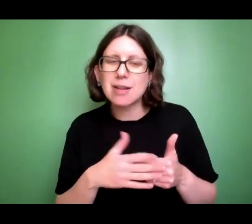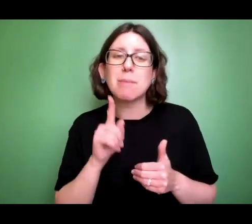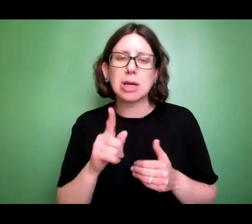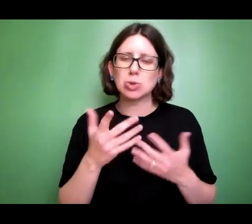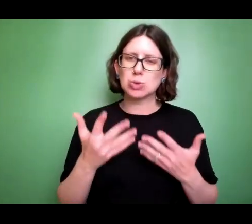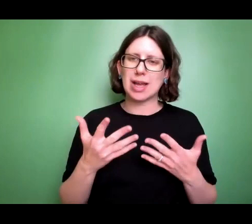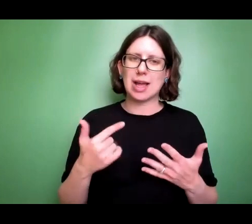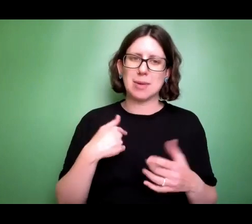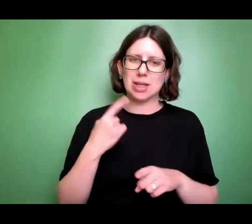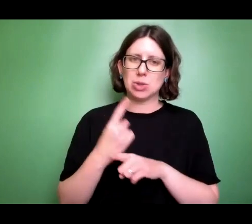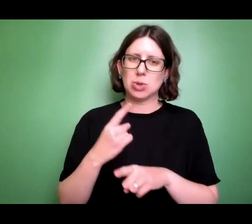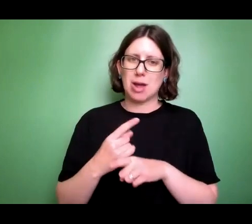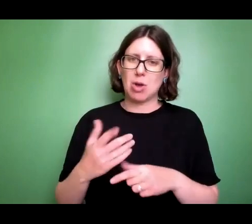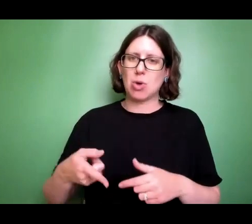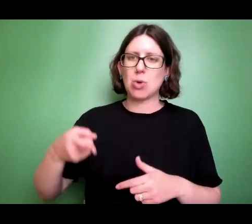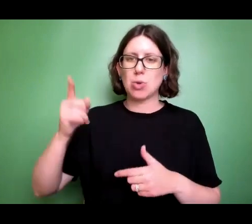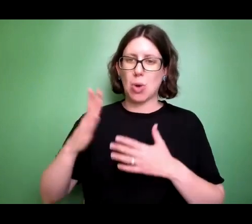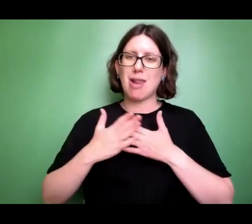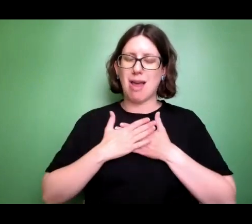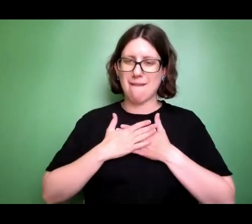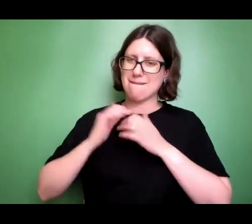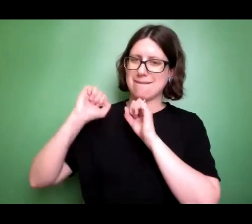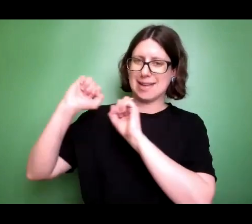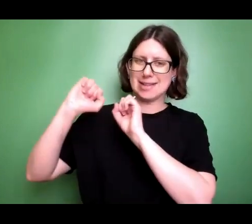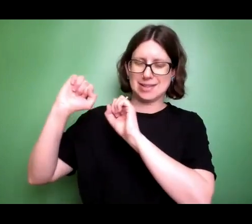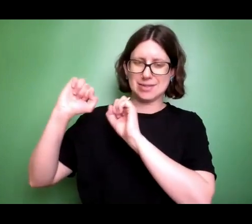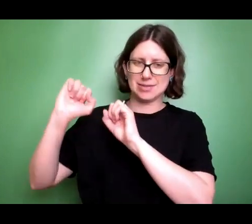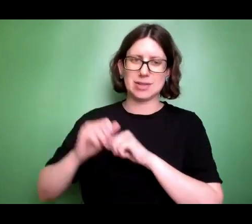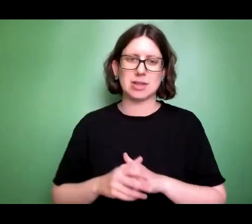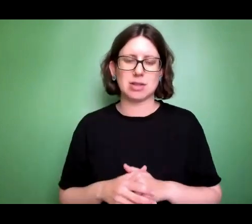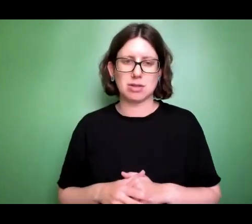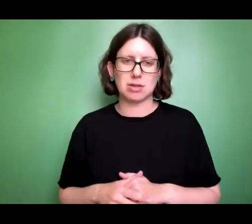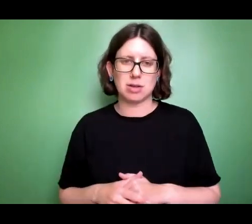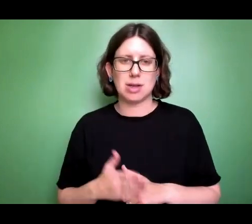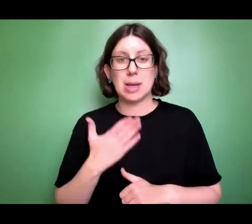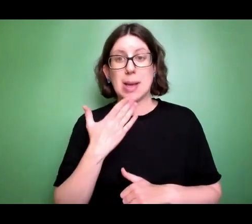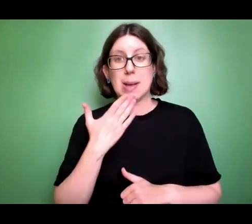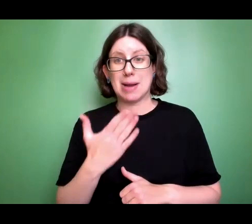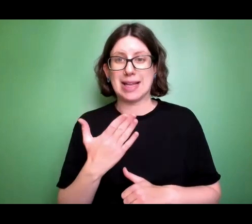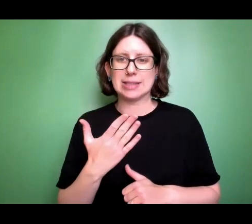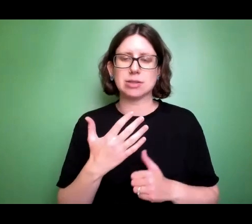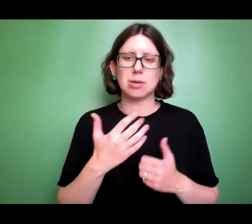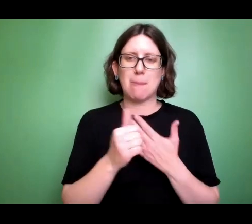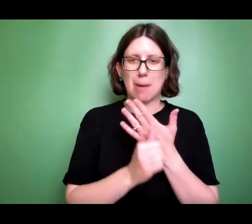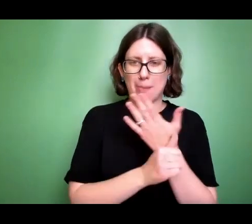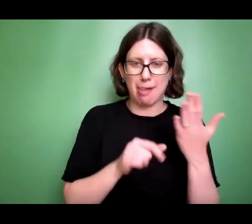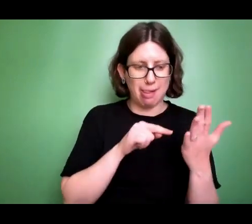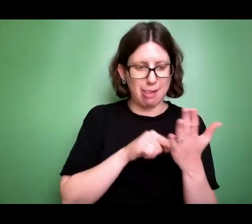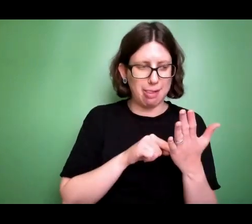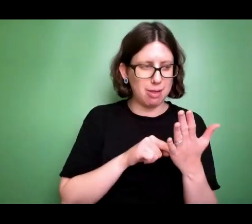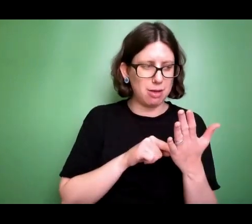kind of love. You know, what better thing to talk about after hearing those amazing stories? So if you wouldn't mind, if you could go with me to 1 John